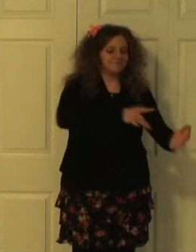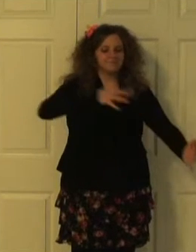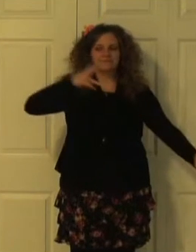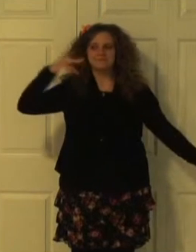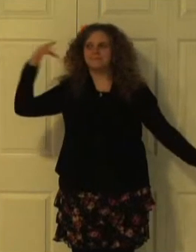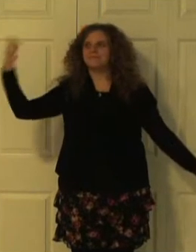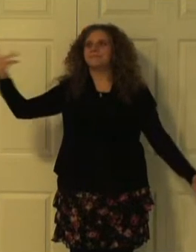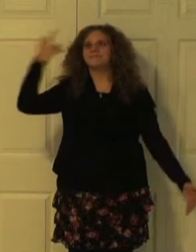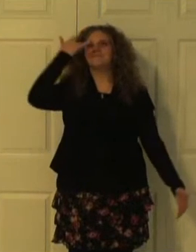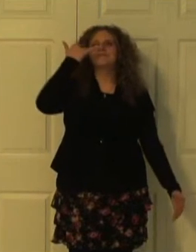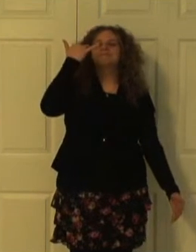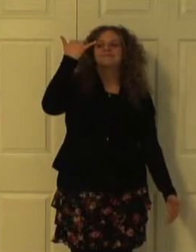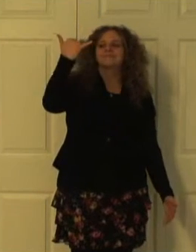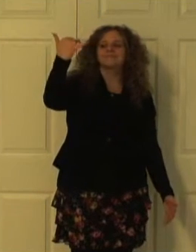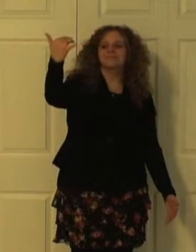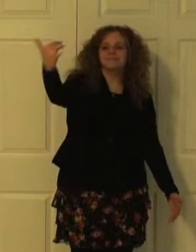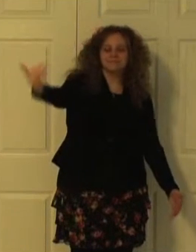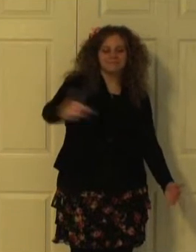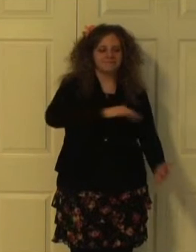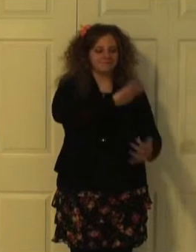Glory forever. Amen.